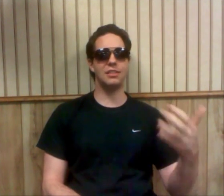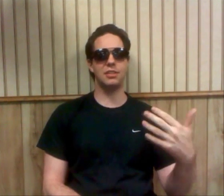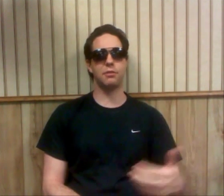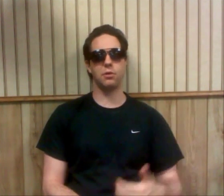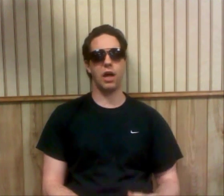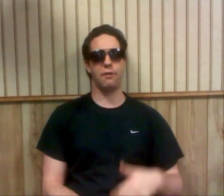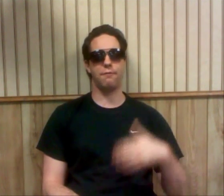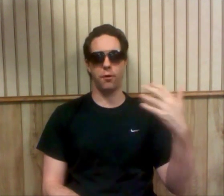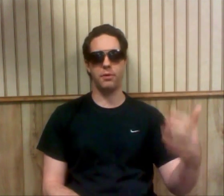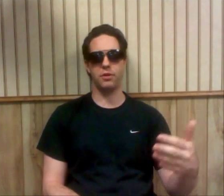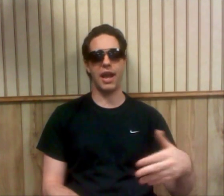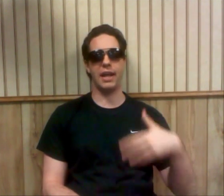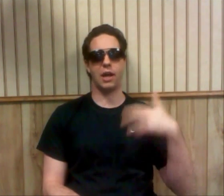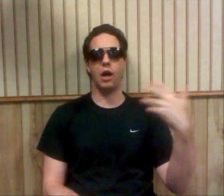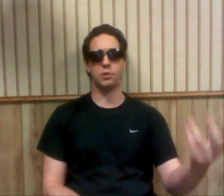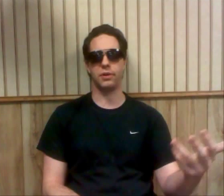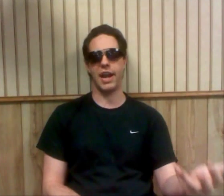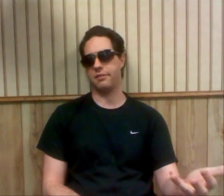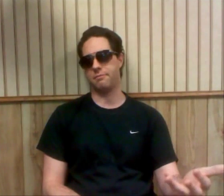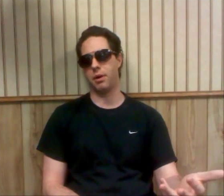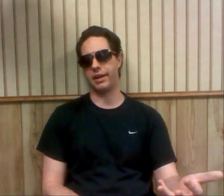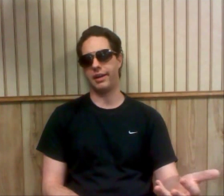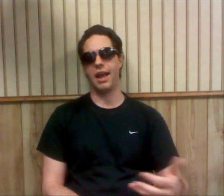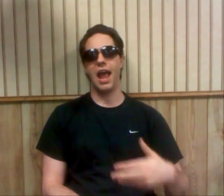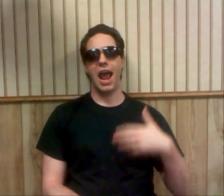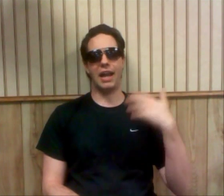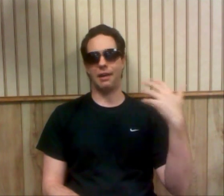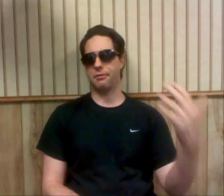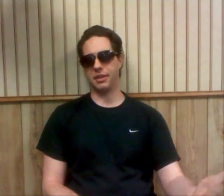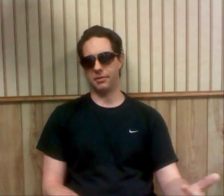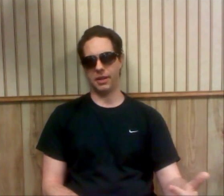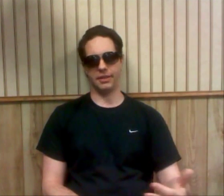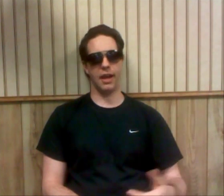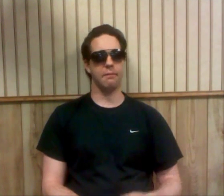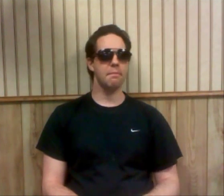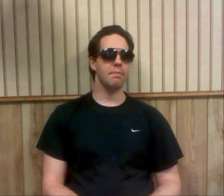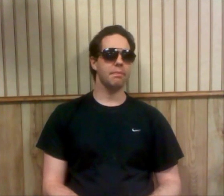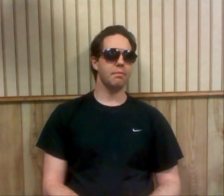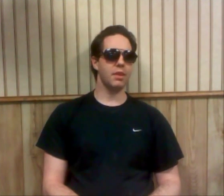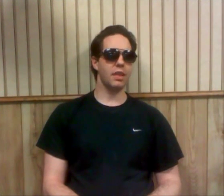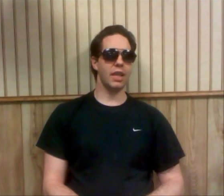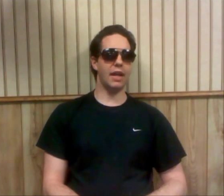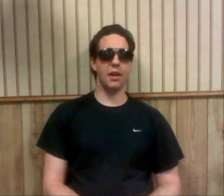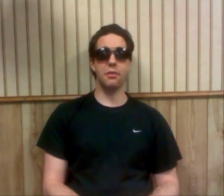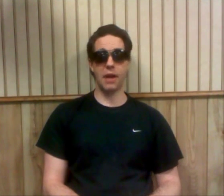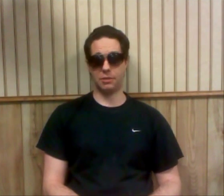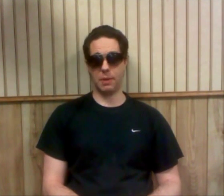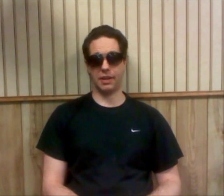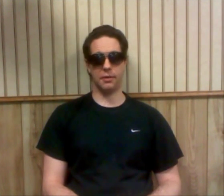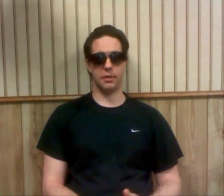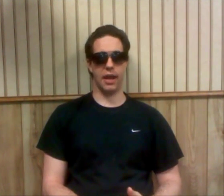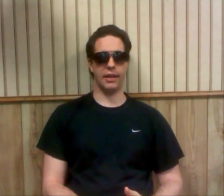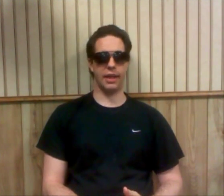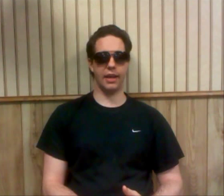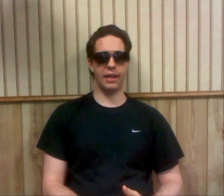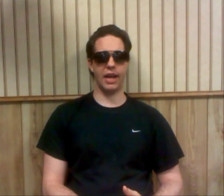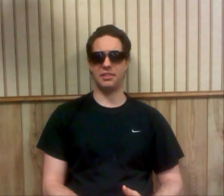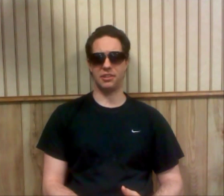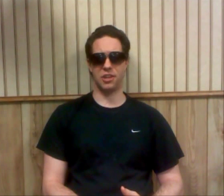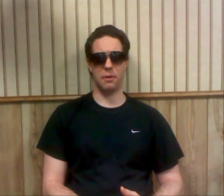itself to a lot of formulaic, uncreative booking. And I really don't like that. And another aspect I don't like, and I kind of touched up on